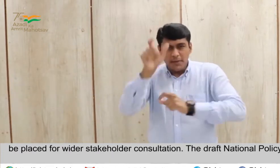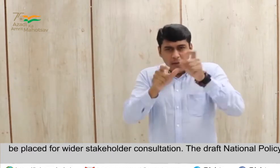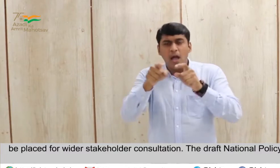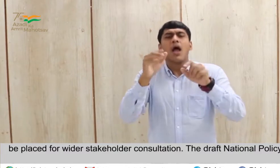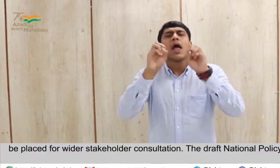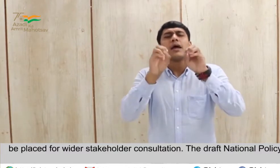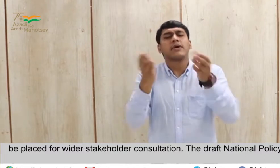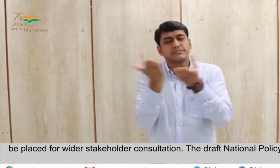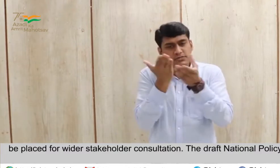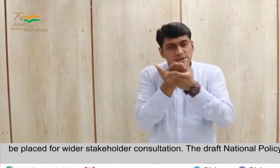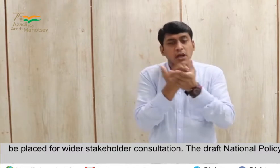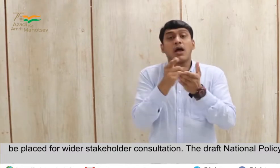national policy is annexed herewith.